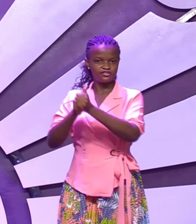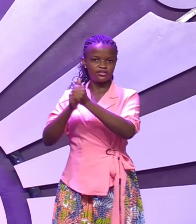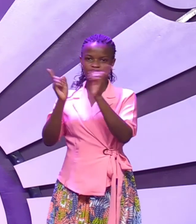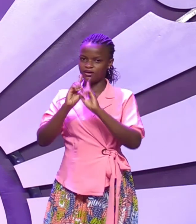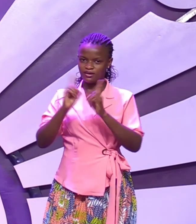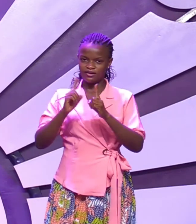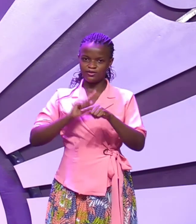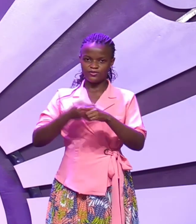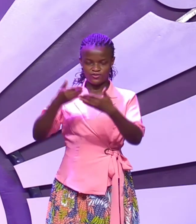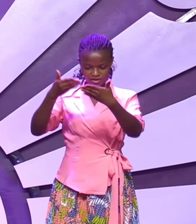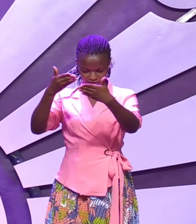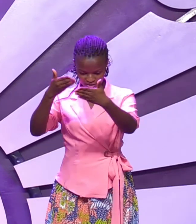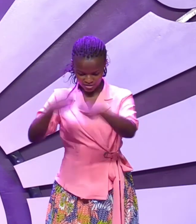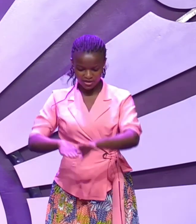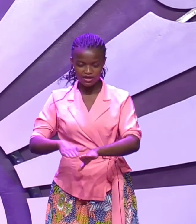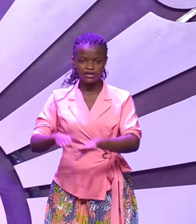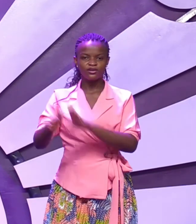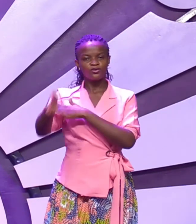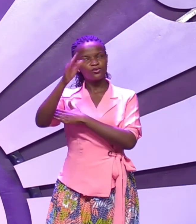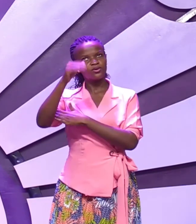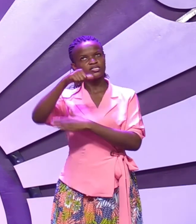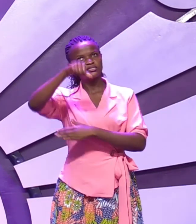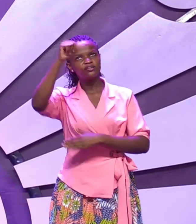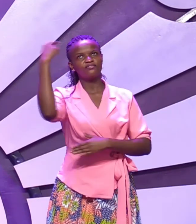when he died God alone buried him